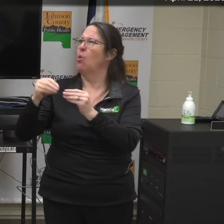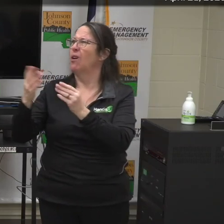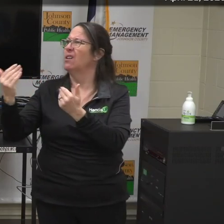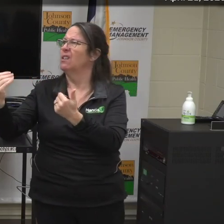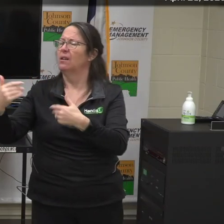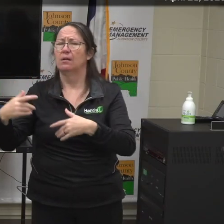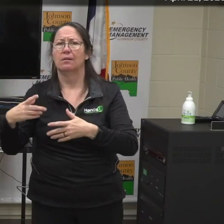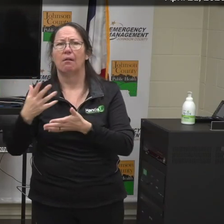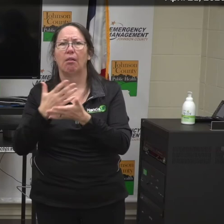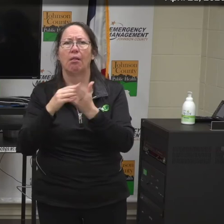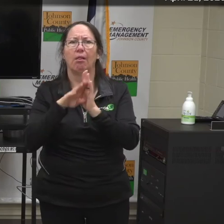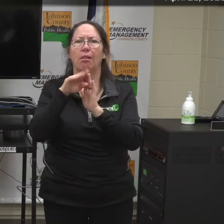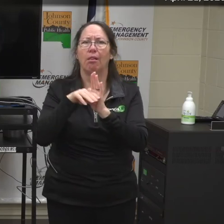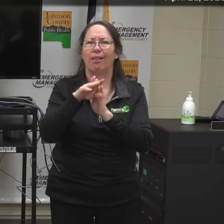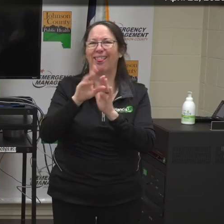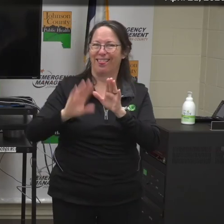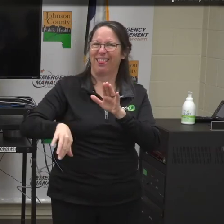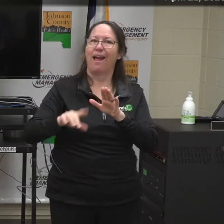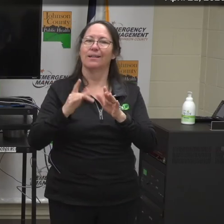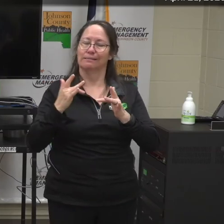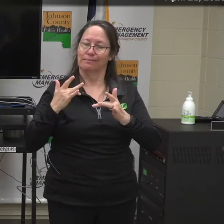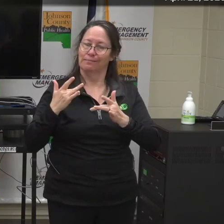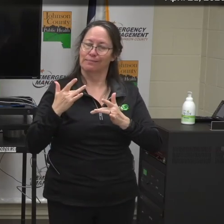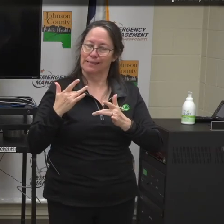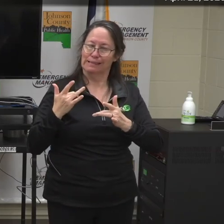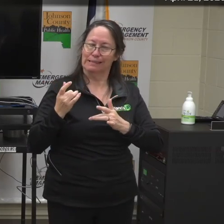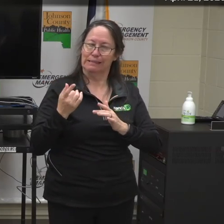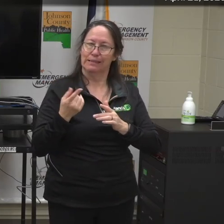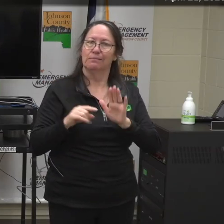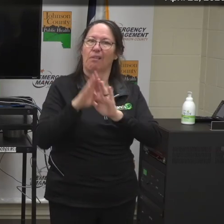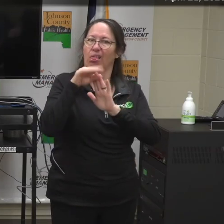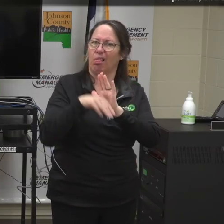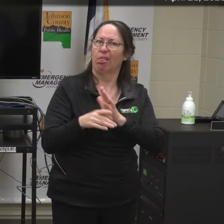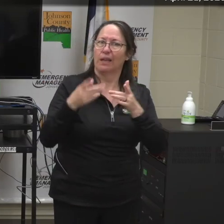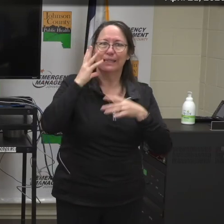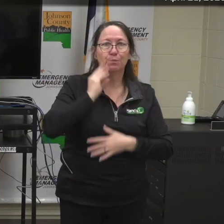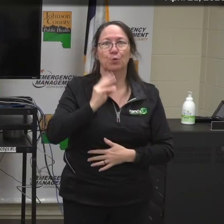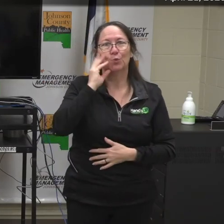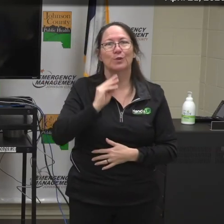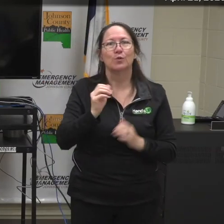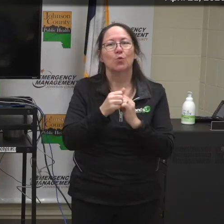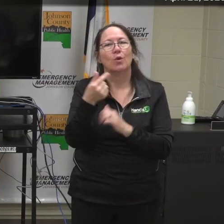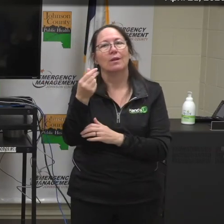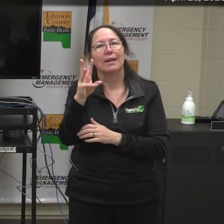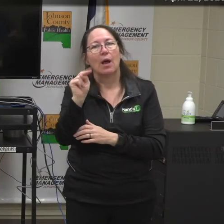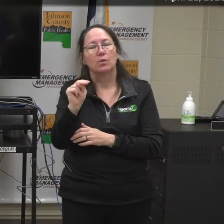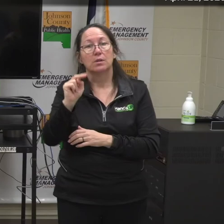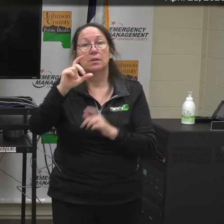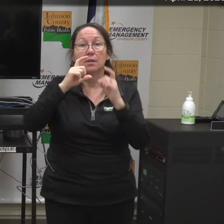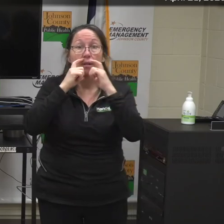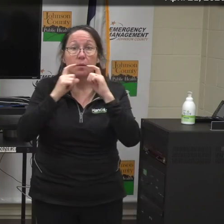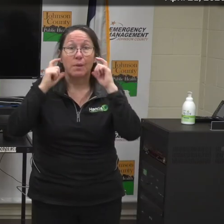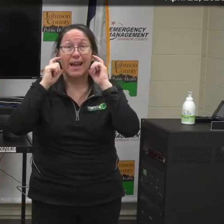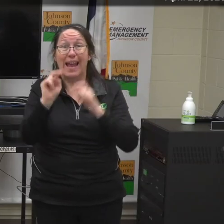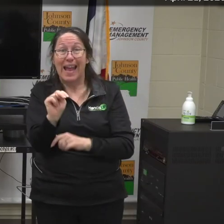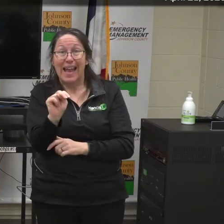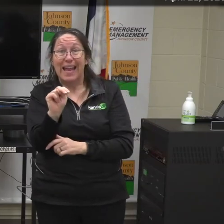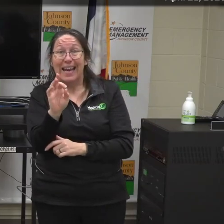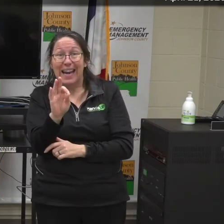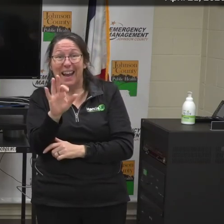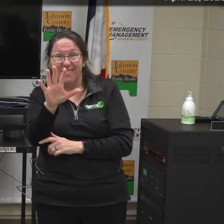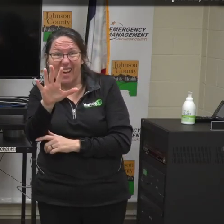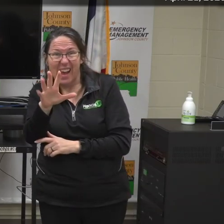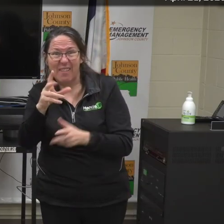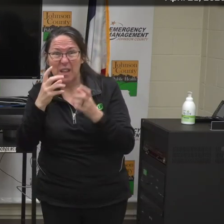500 gowns. So gowns still continue to be a kind of an up and down thing. Masks, N95 masks, KN95 masks,